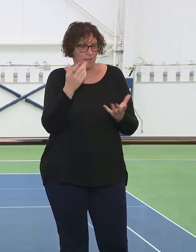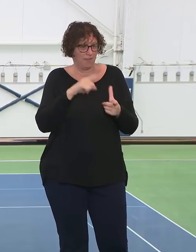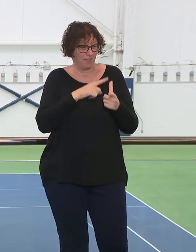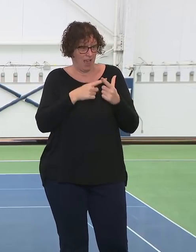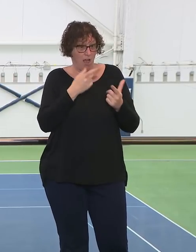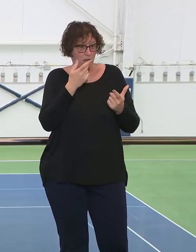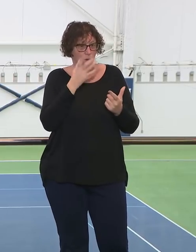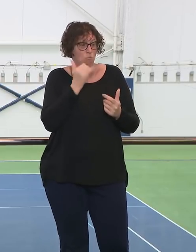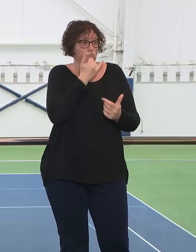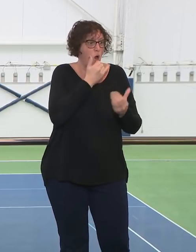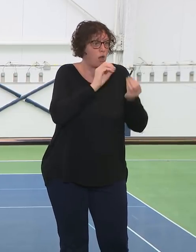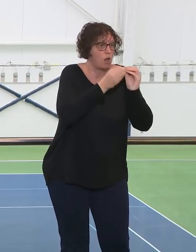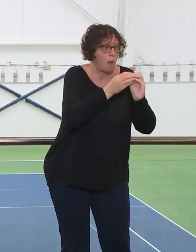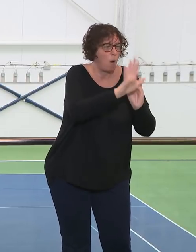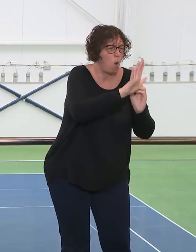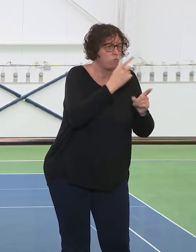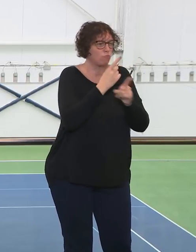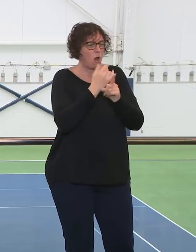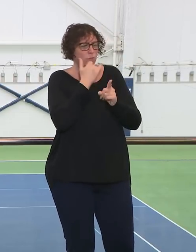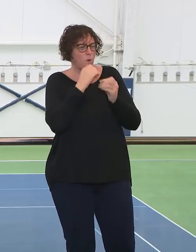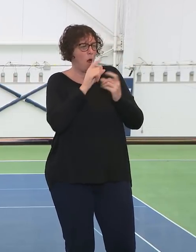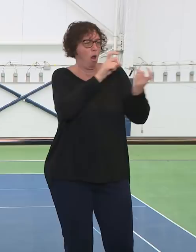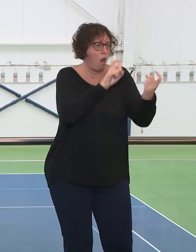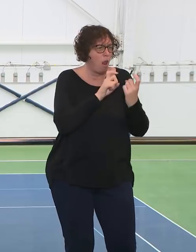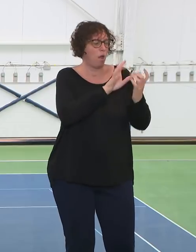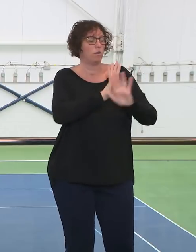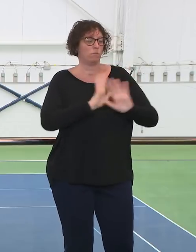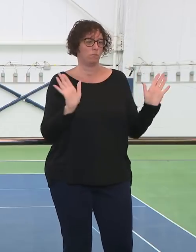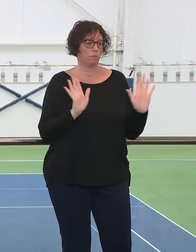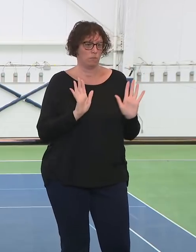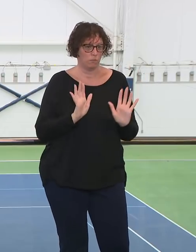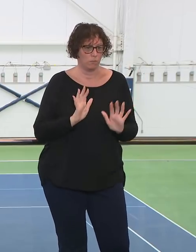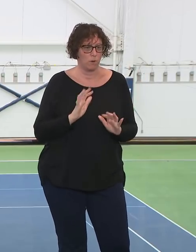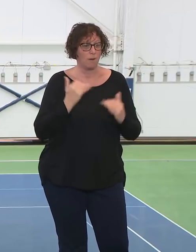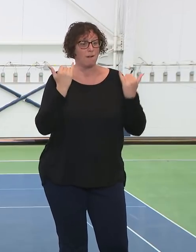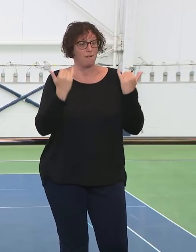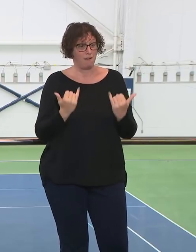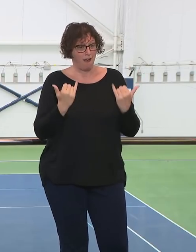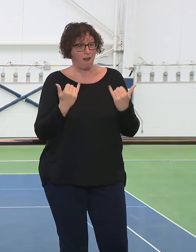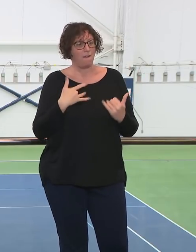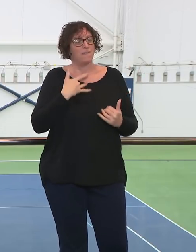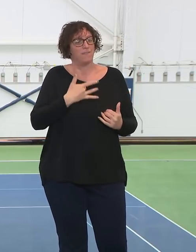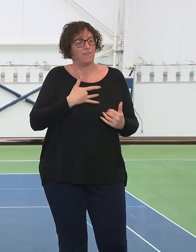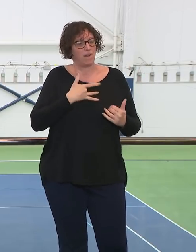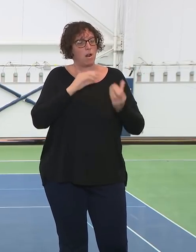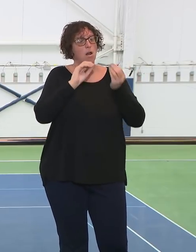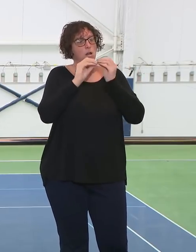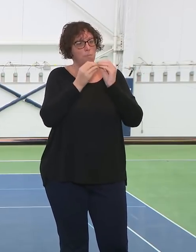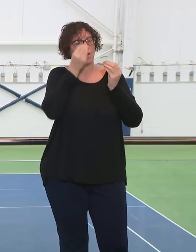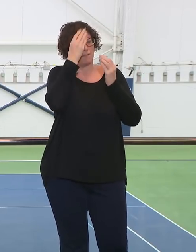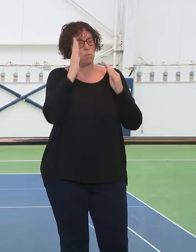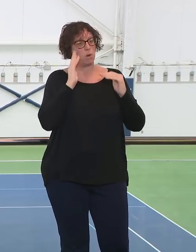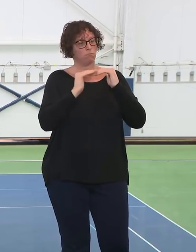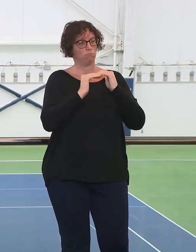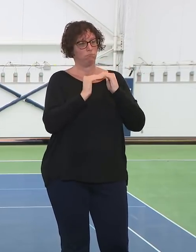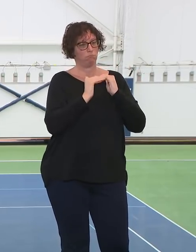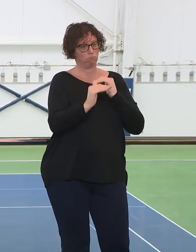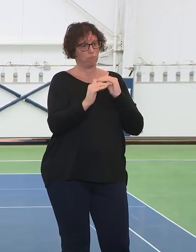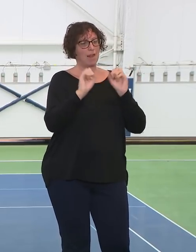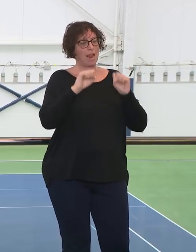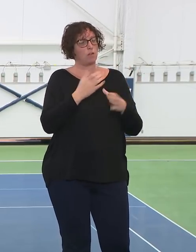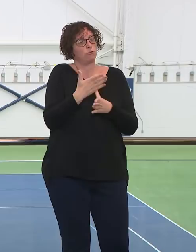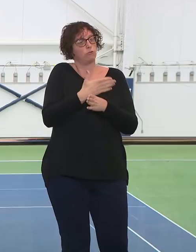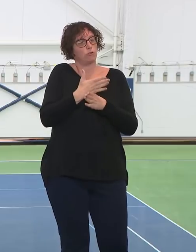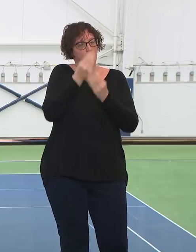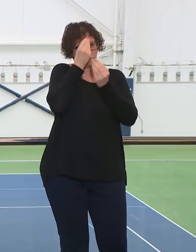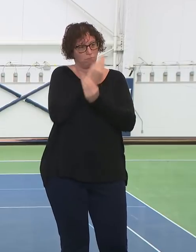I think I'm getting a flow of information that's ready to be made public more and more. As soon as it is, we're going to put it out. Do you want